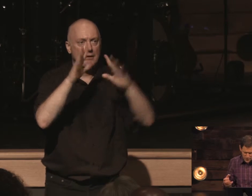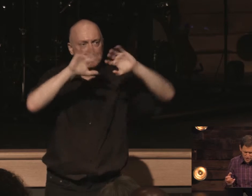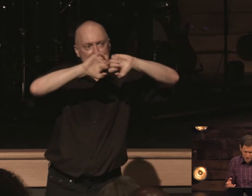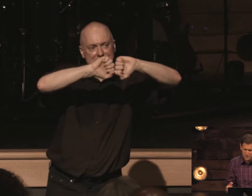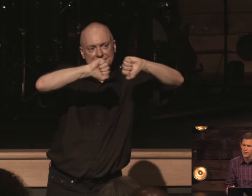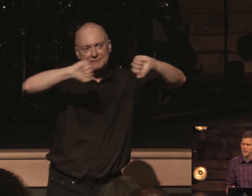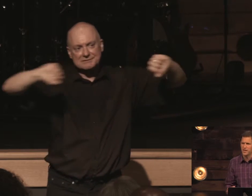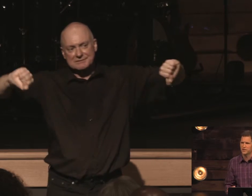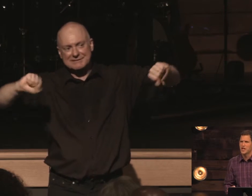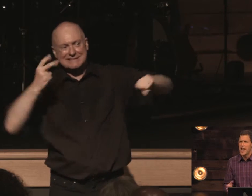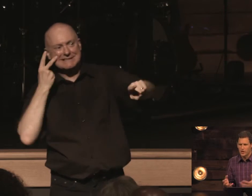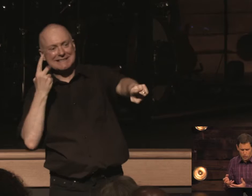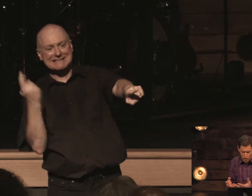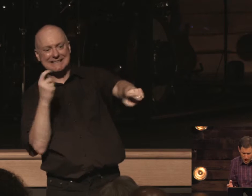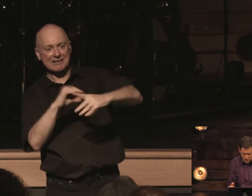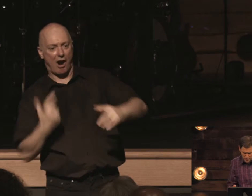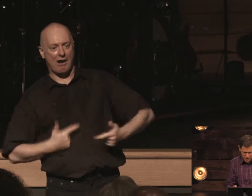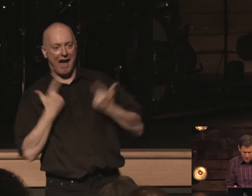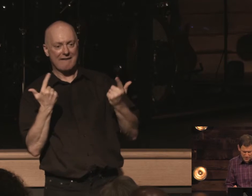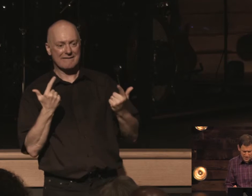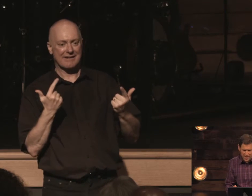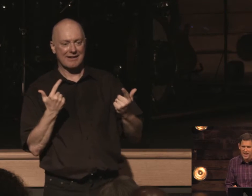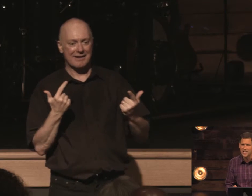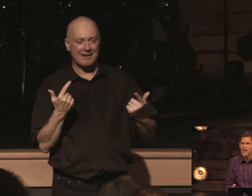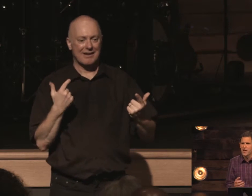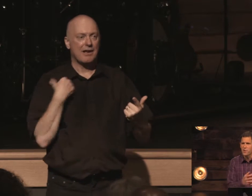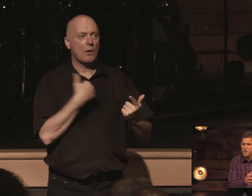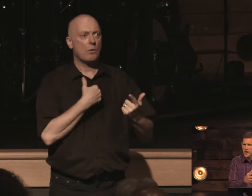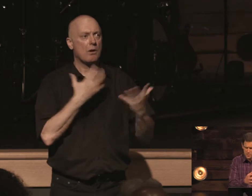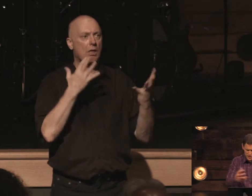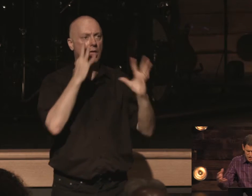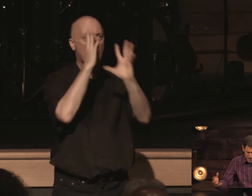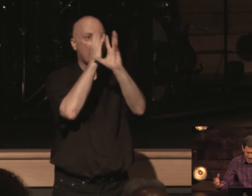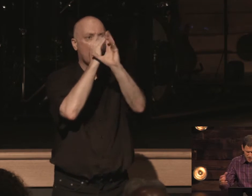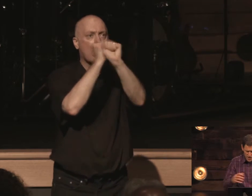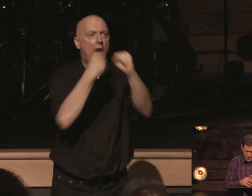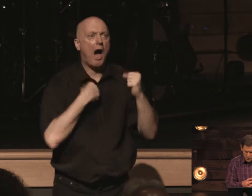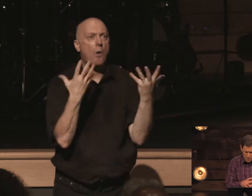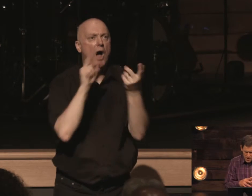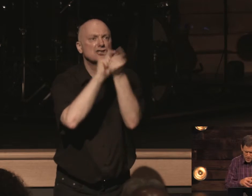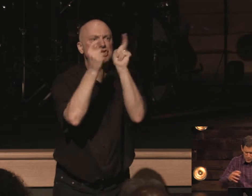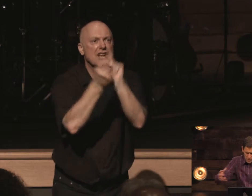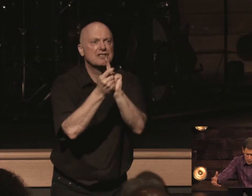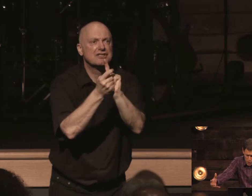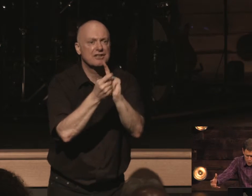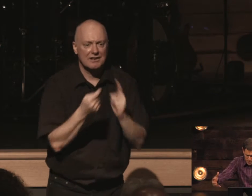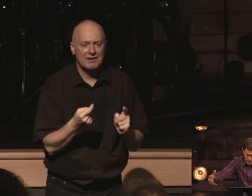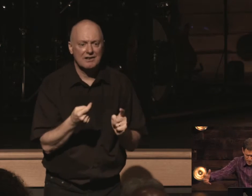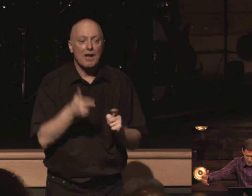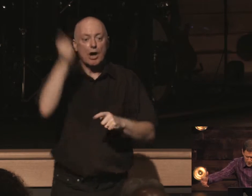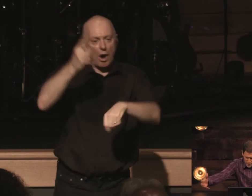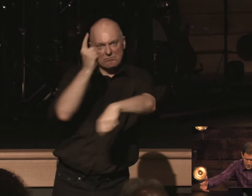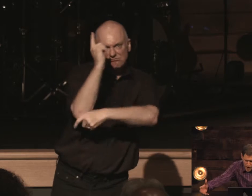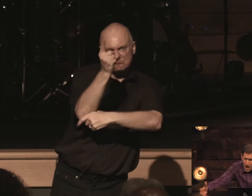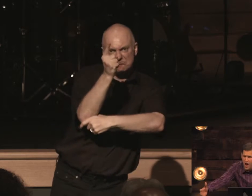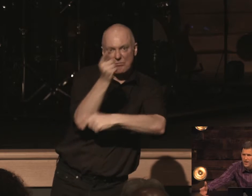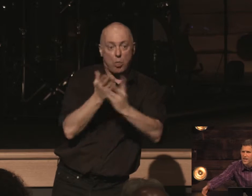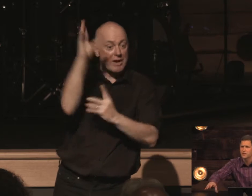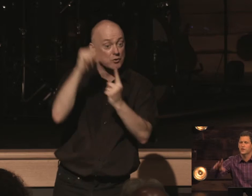our sinfulness and draws us into the light that we might be changed that we might be rebuked but by the love of god listen